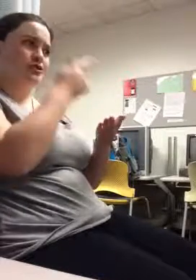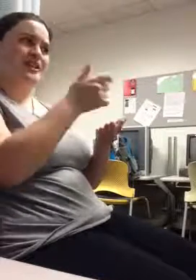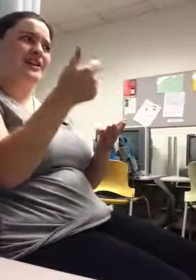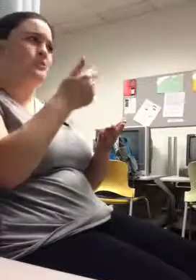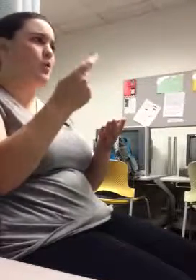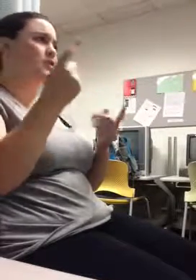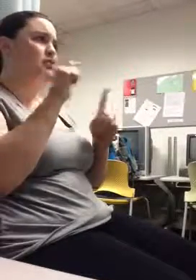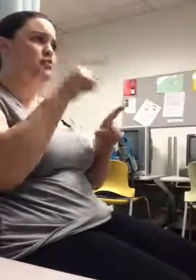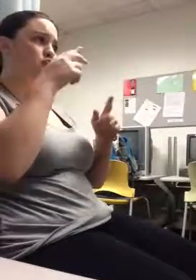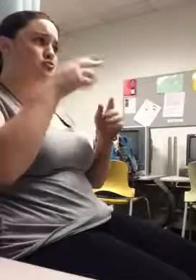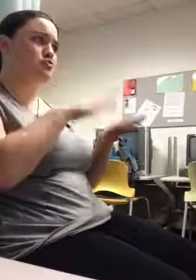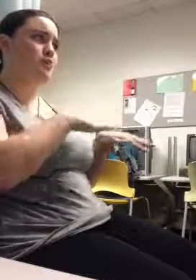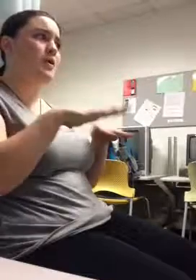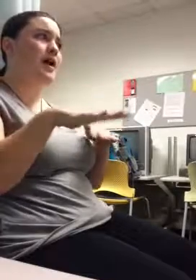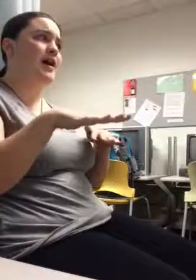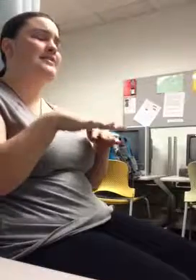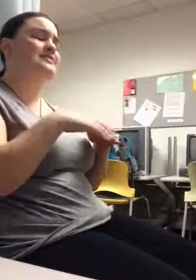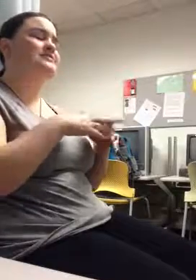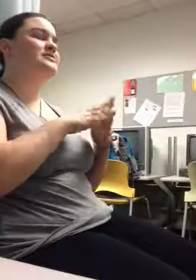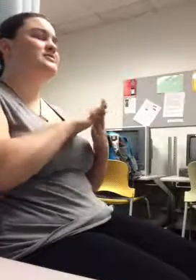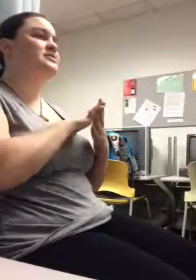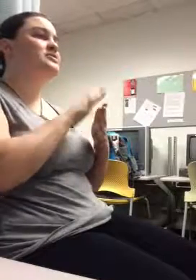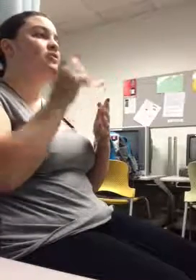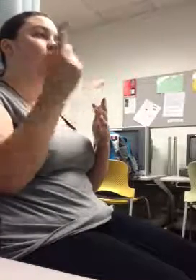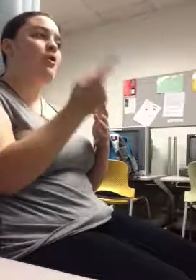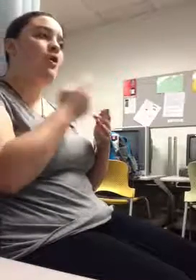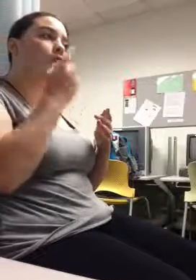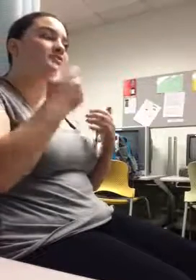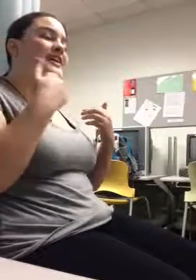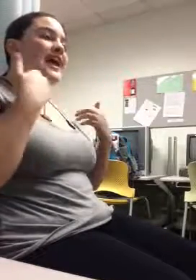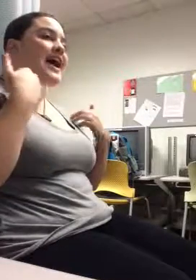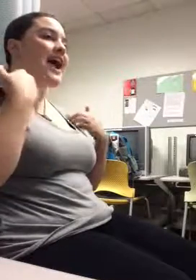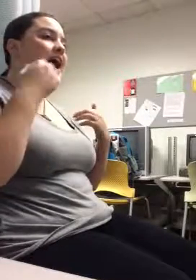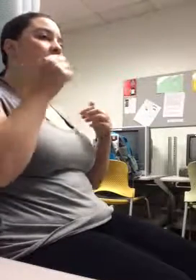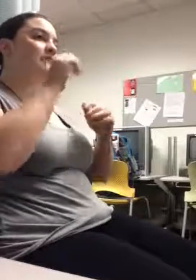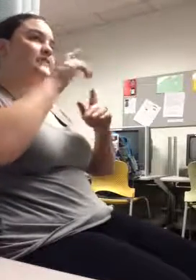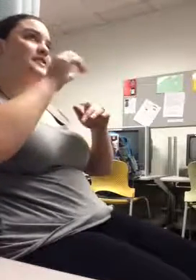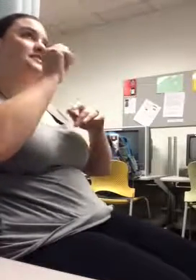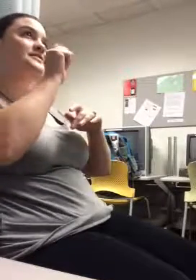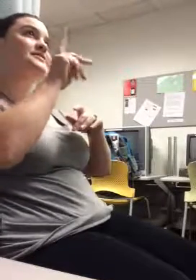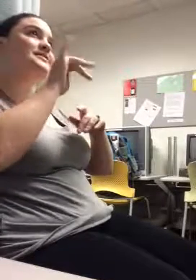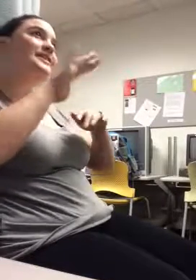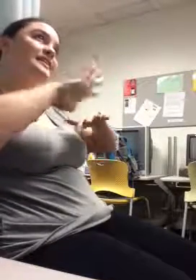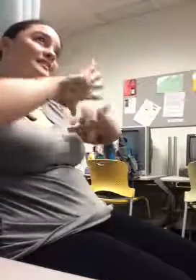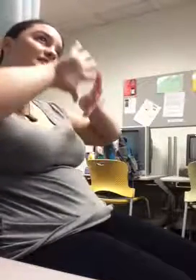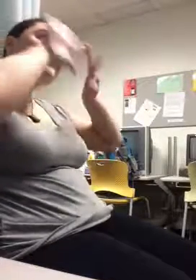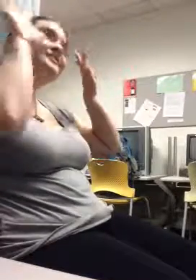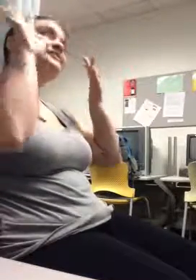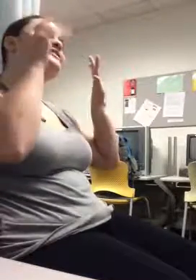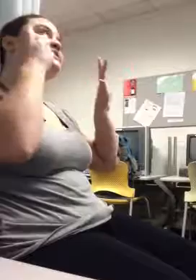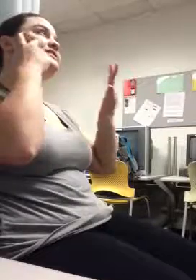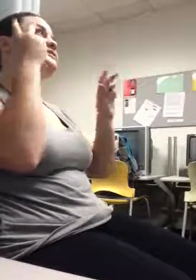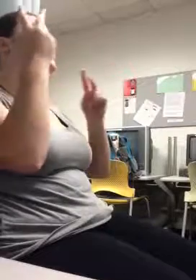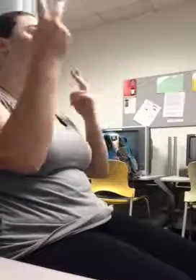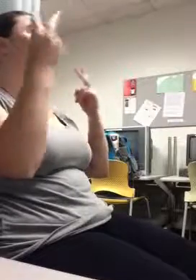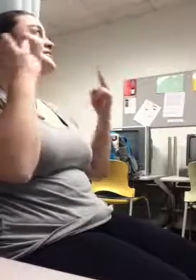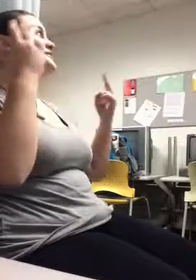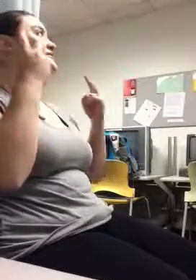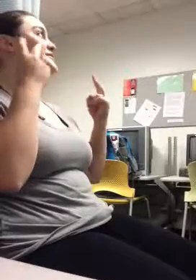able to drive around and always have the open sky. You'll be able to take in the fresh island air.